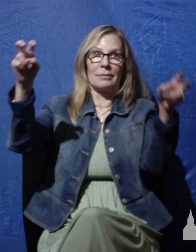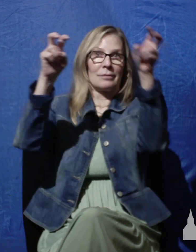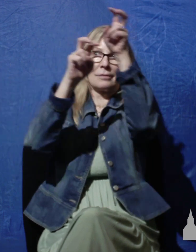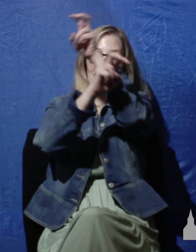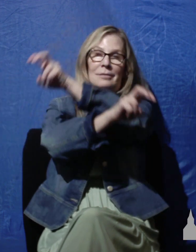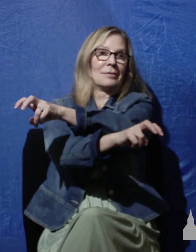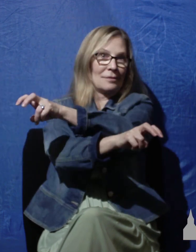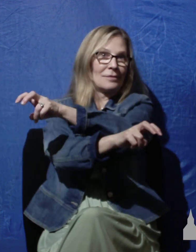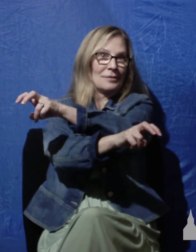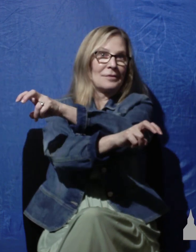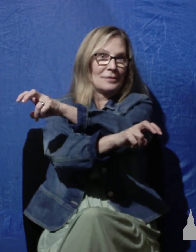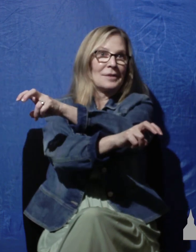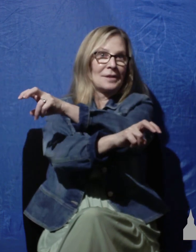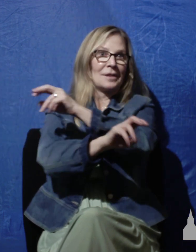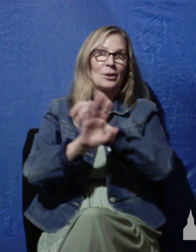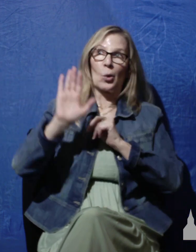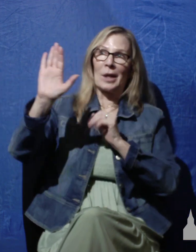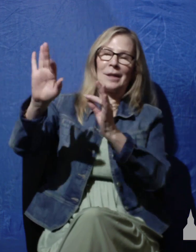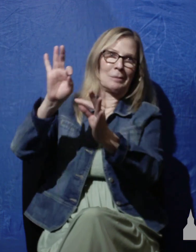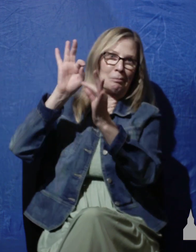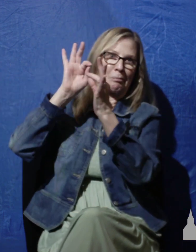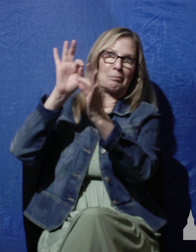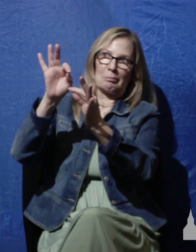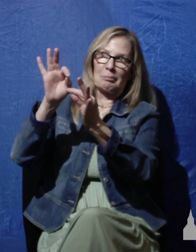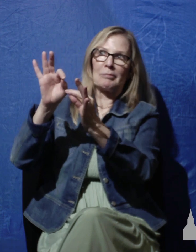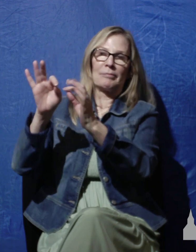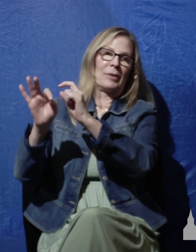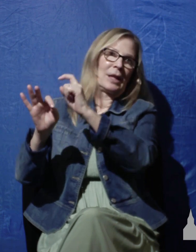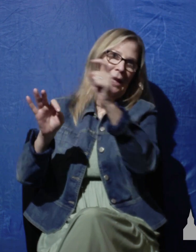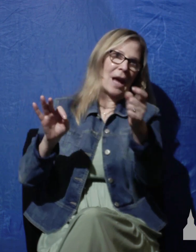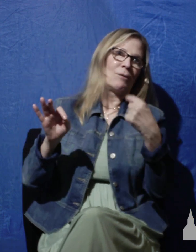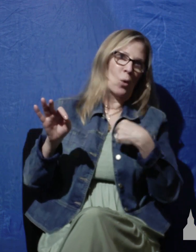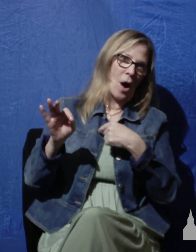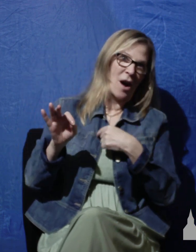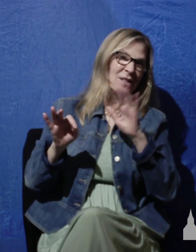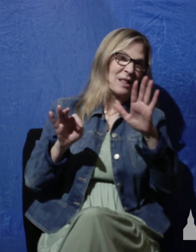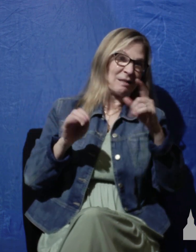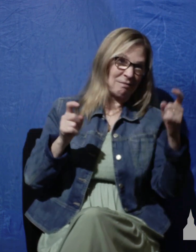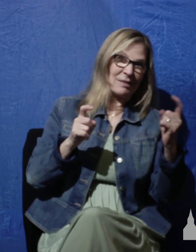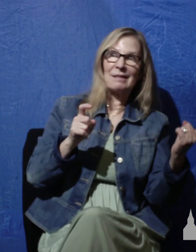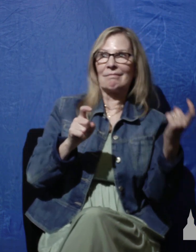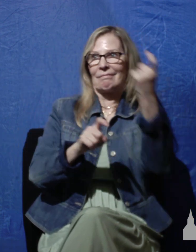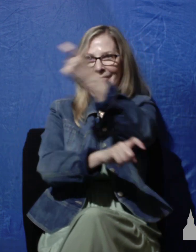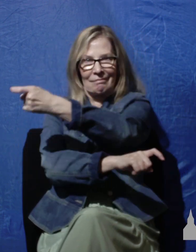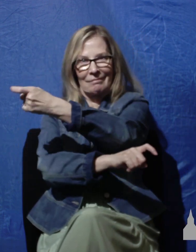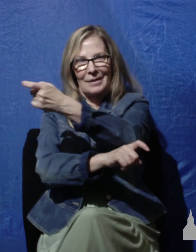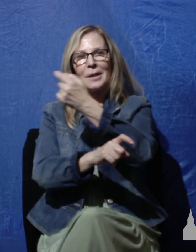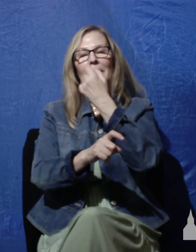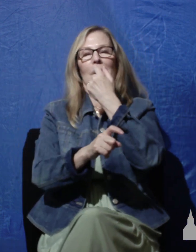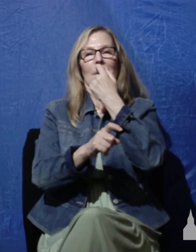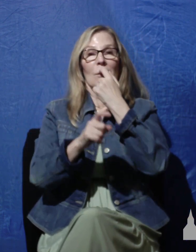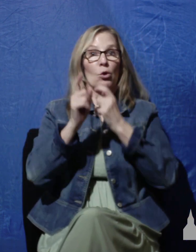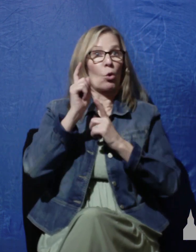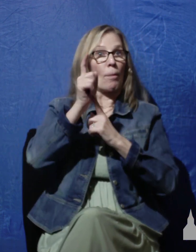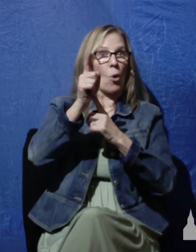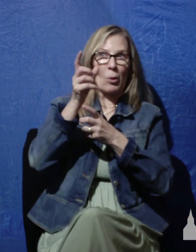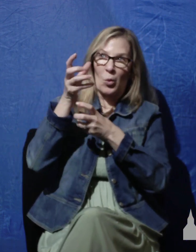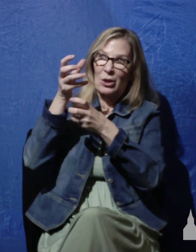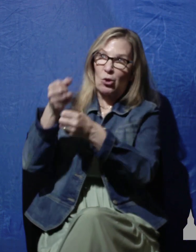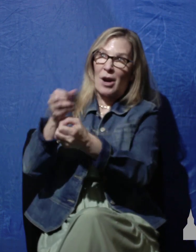credited to Christ our sin when Jesus was innocent. And the moment we place our trust in Christ as